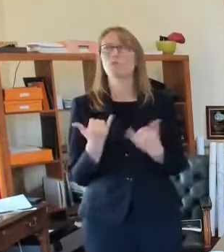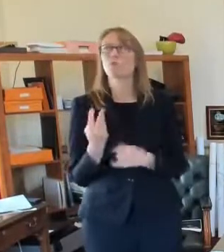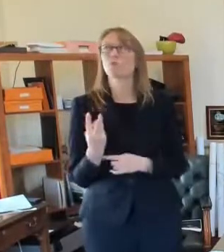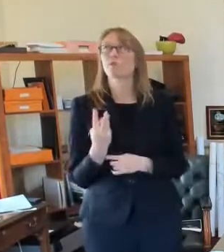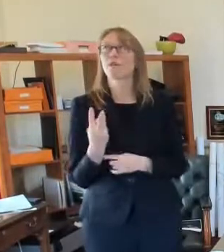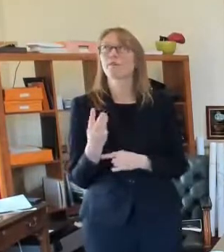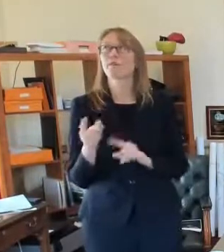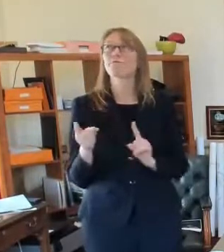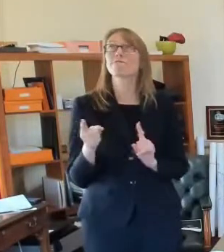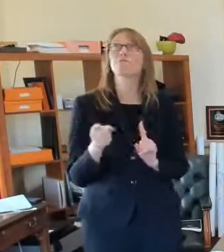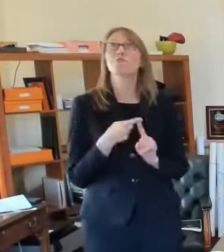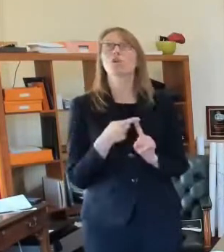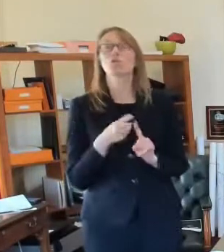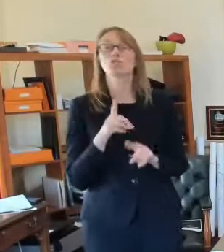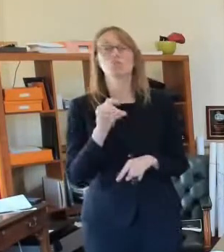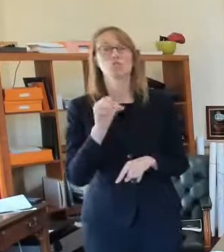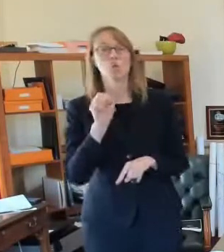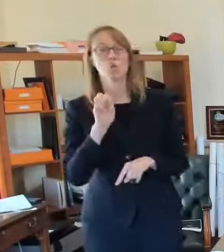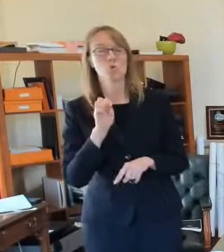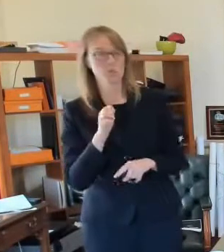first dose of the vaccine was given